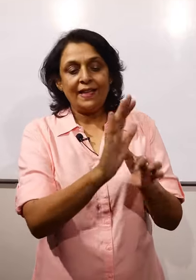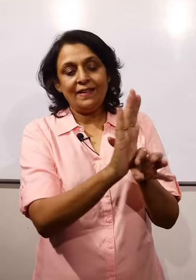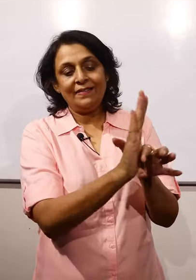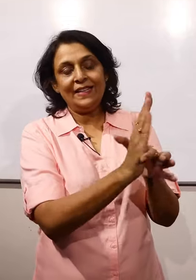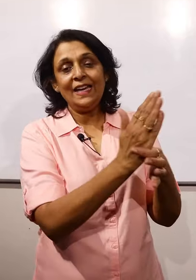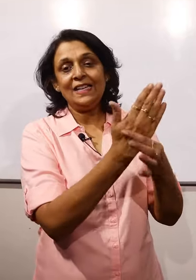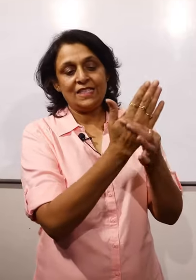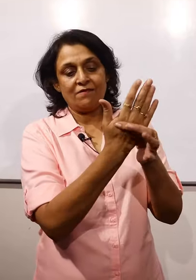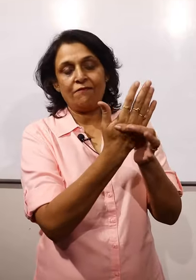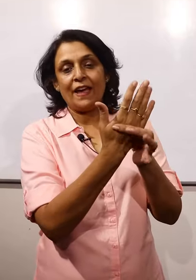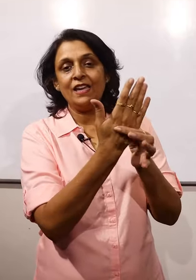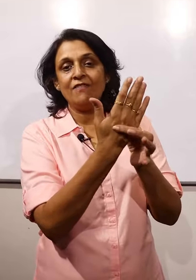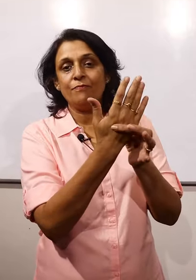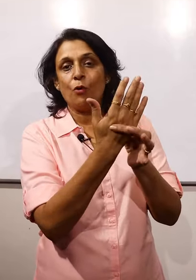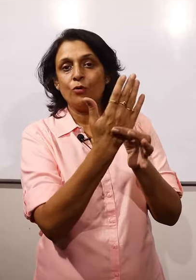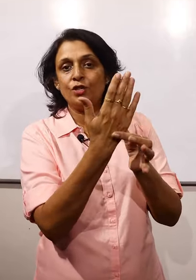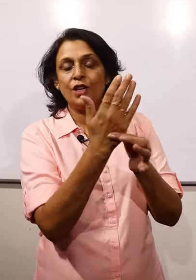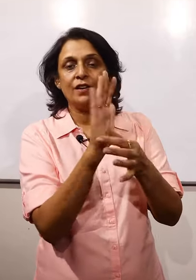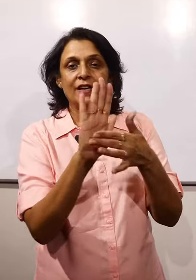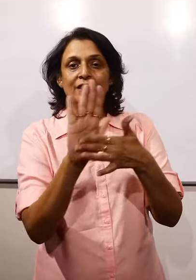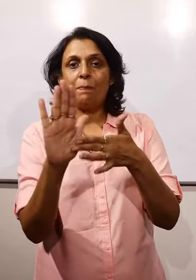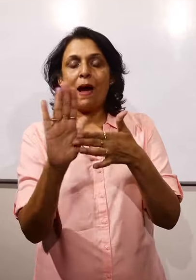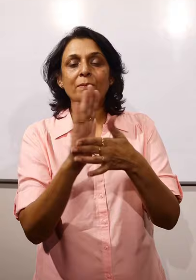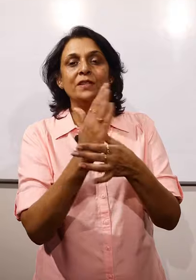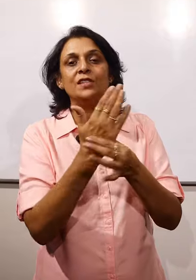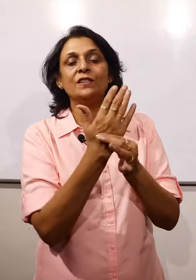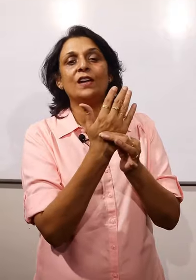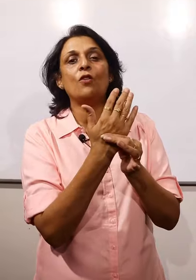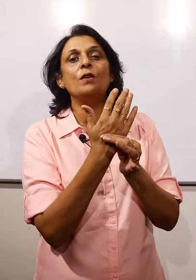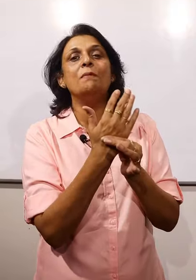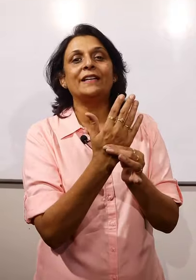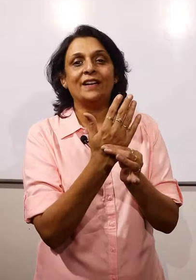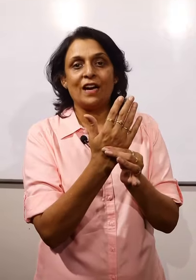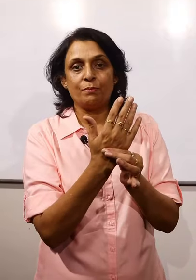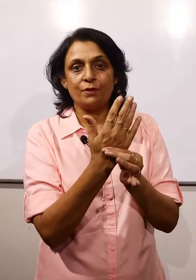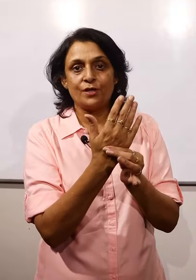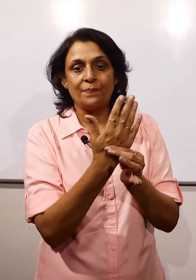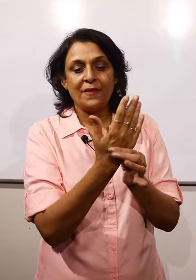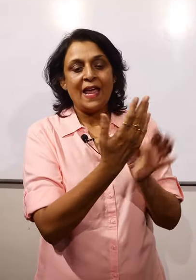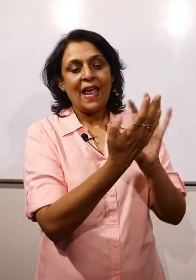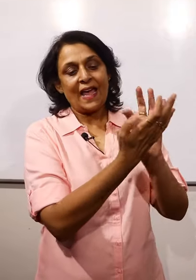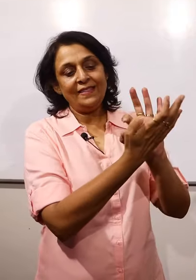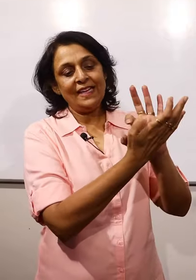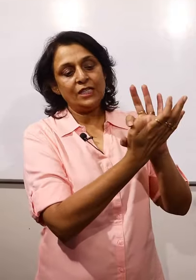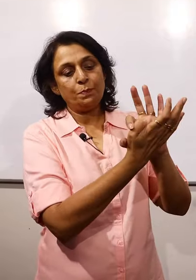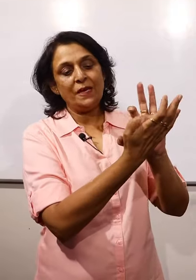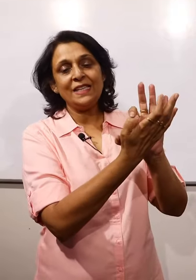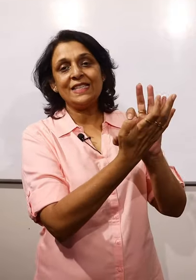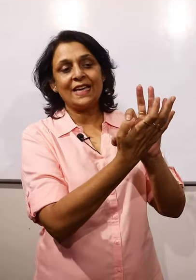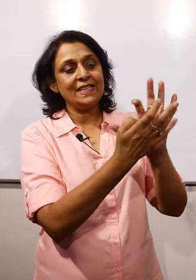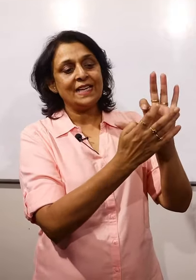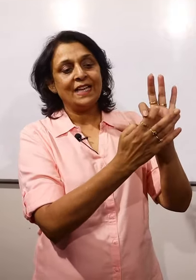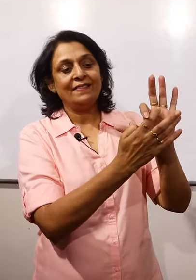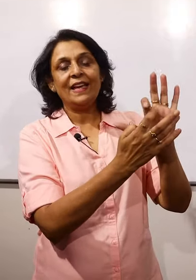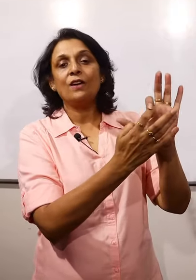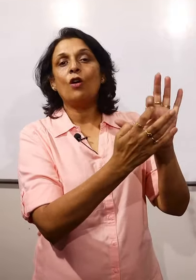these five bones here in the palm region they are called metacarpals. And these pieces they are called